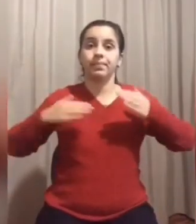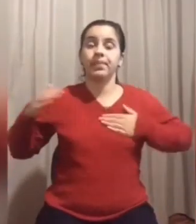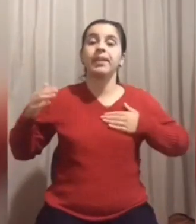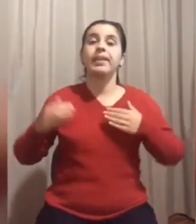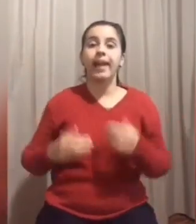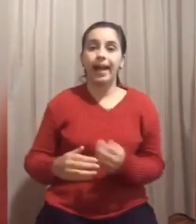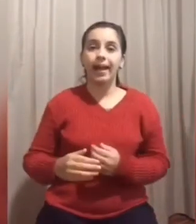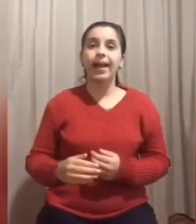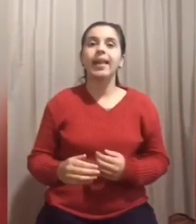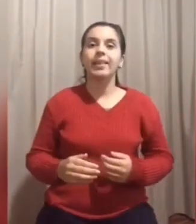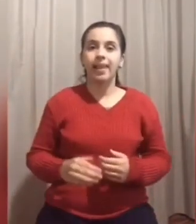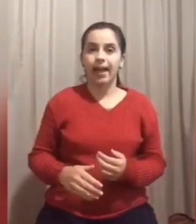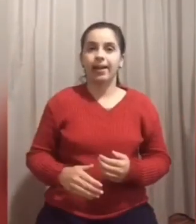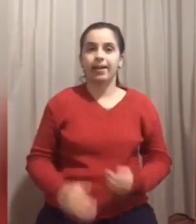Taca-taca